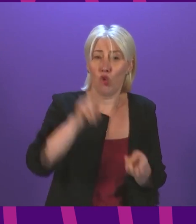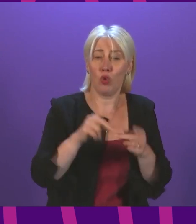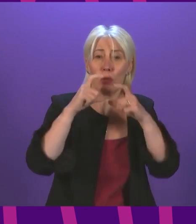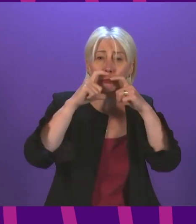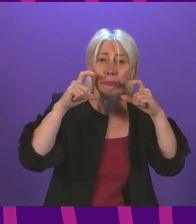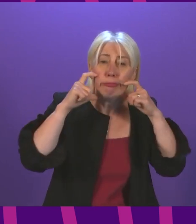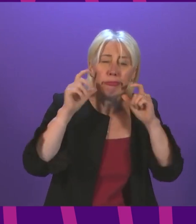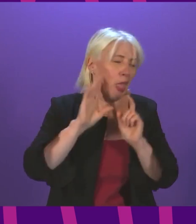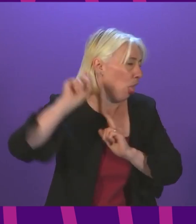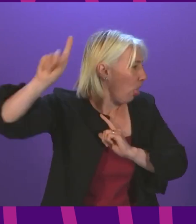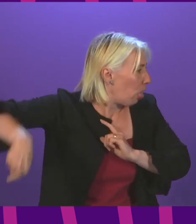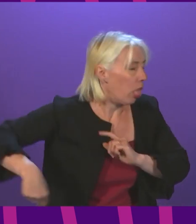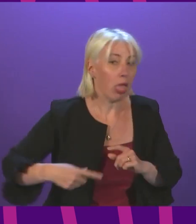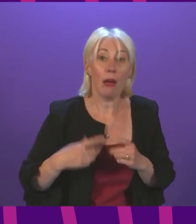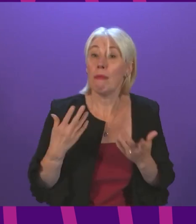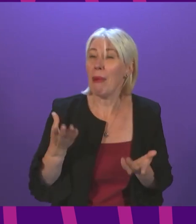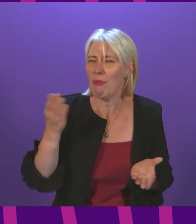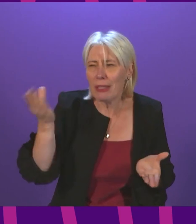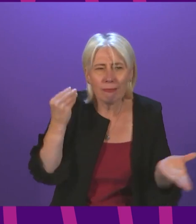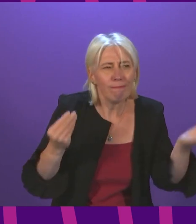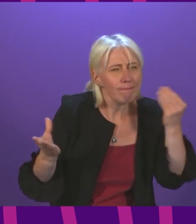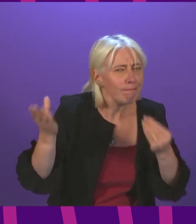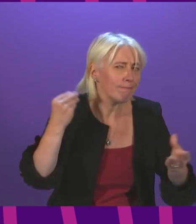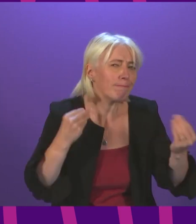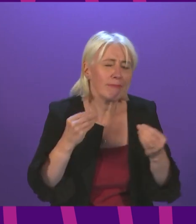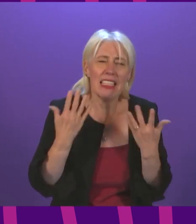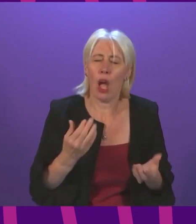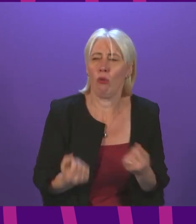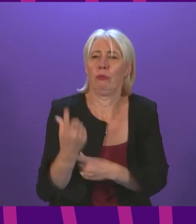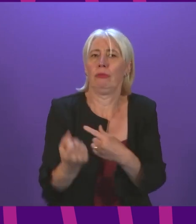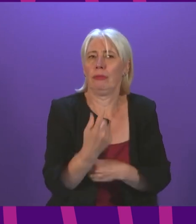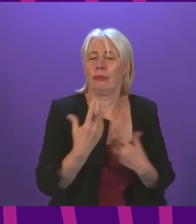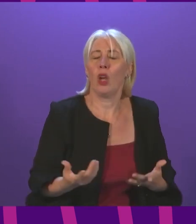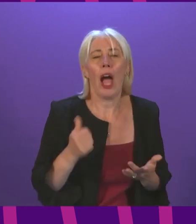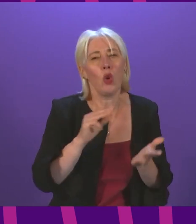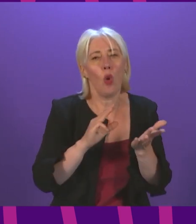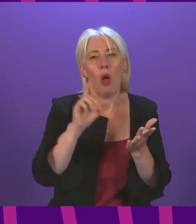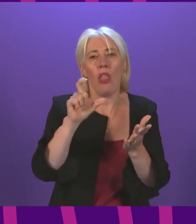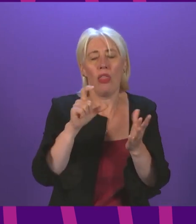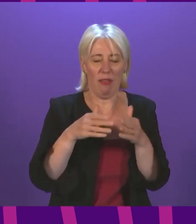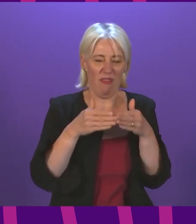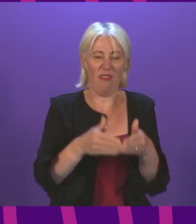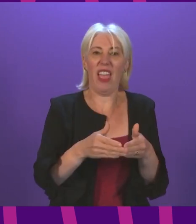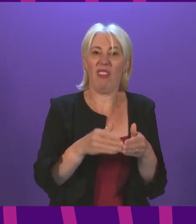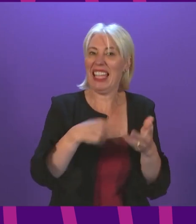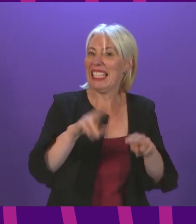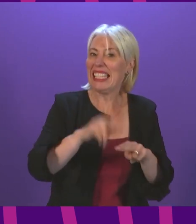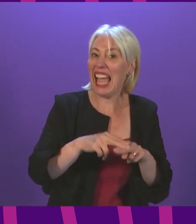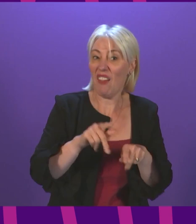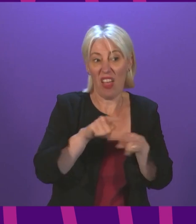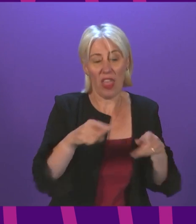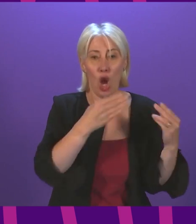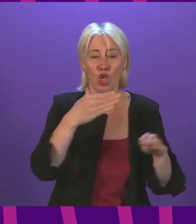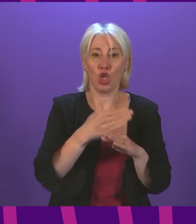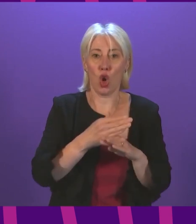anecdotal evidence about that i appreciate it certainly not the job of calmac crews to enforce the law but what more can be done